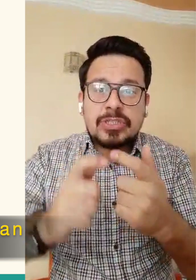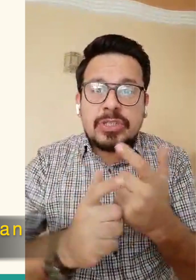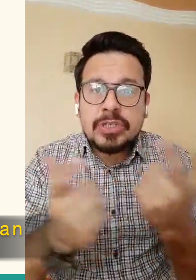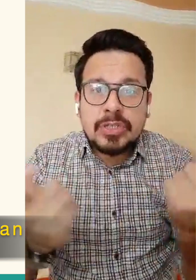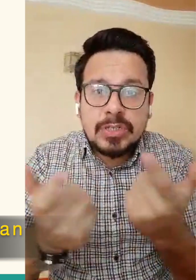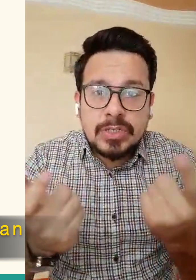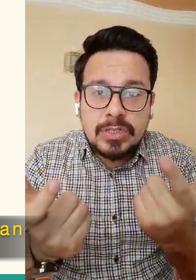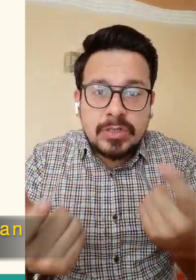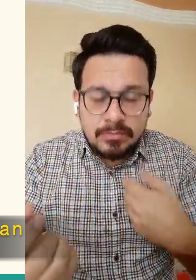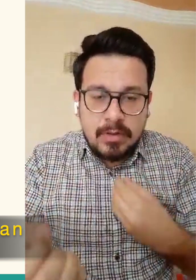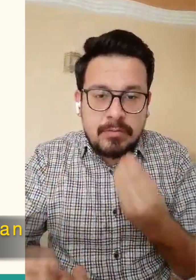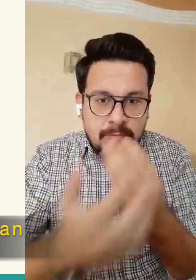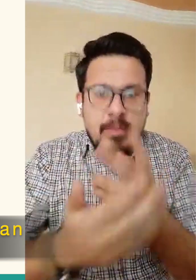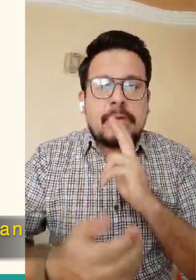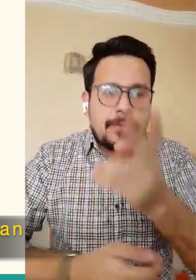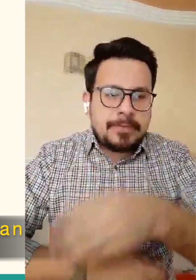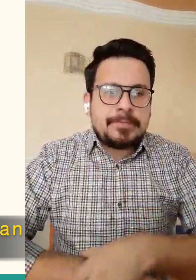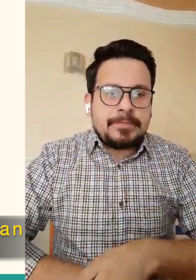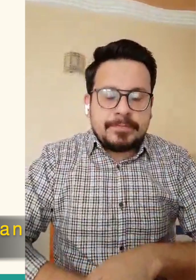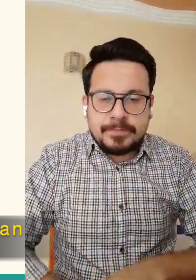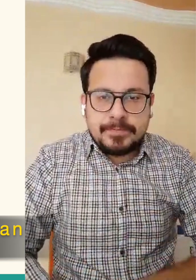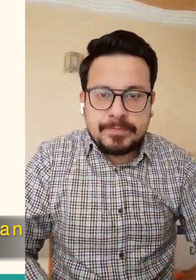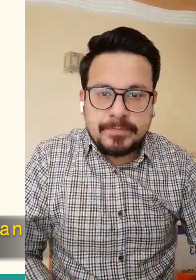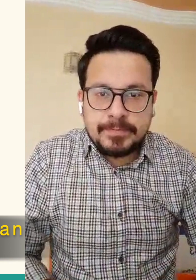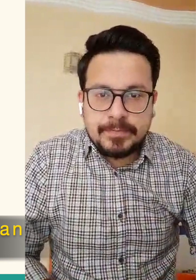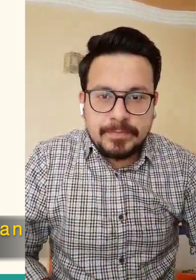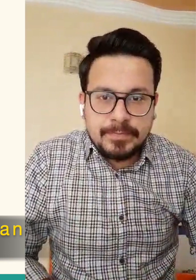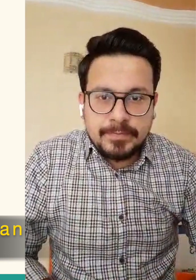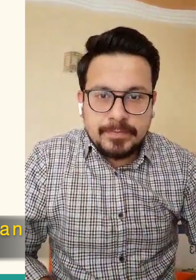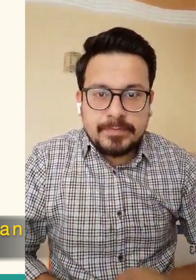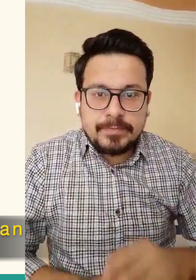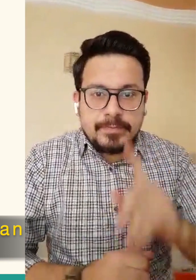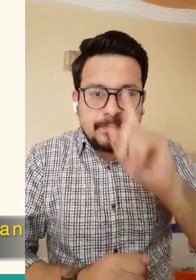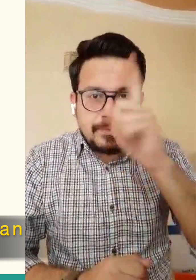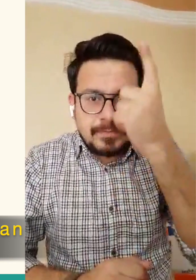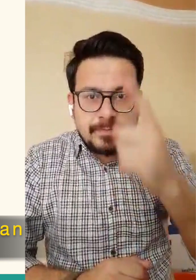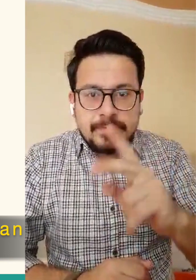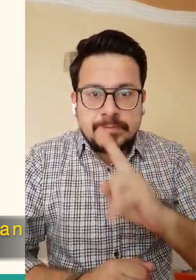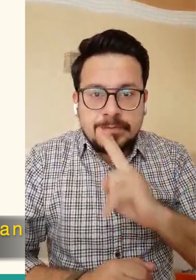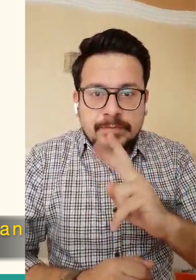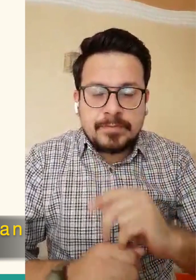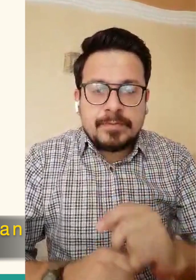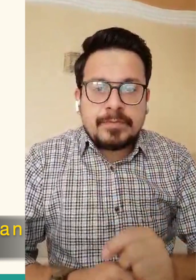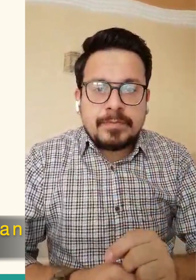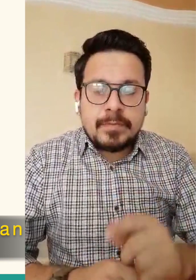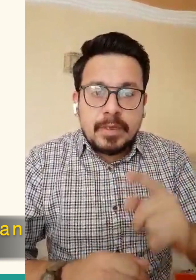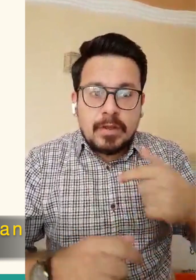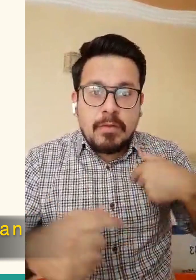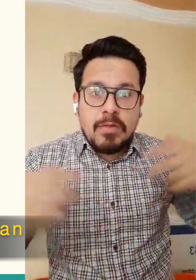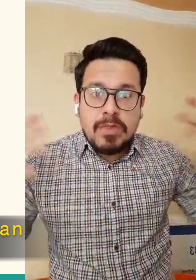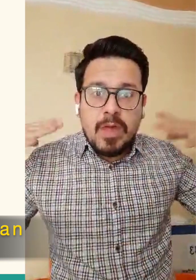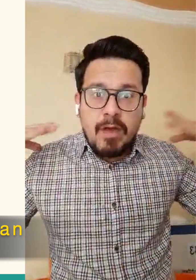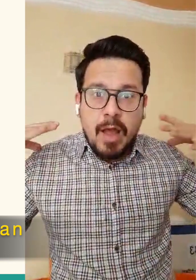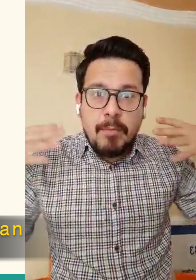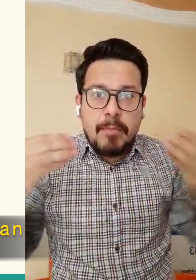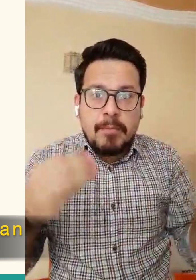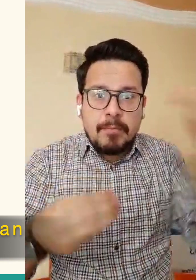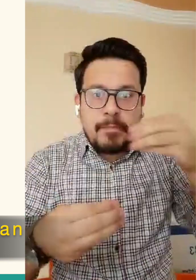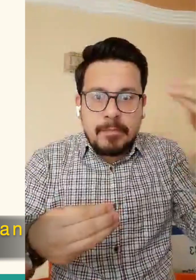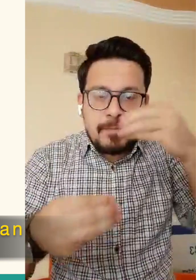of our life so we can fully benefit from Ramadan, a